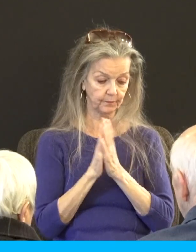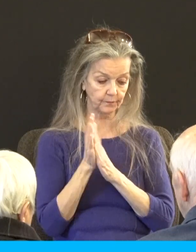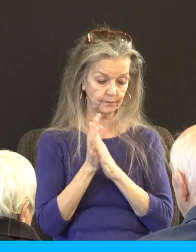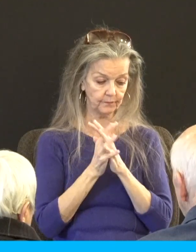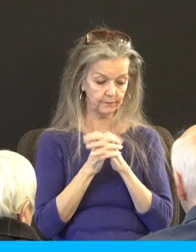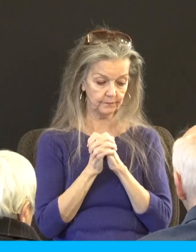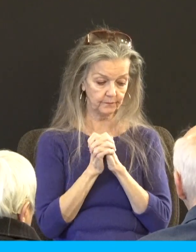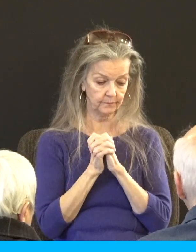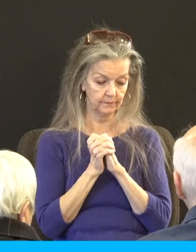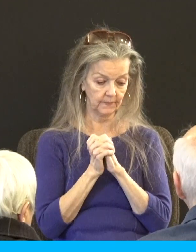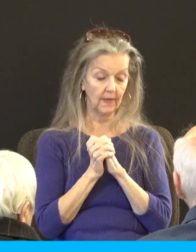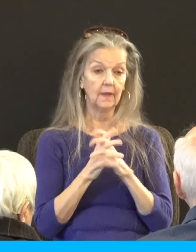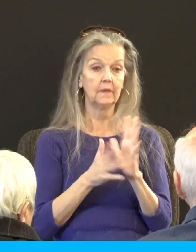but they step out into an affair